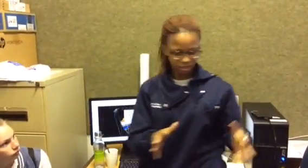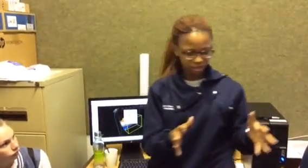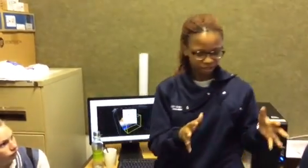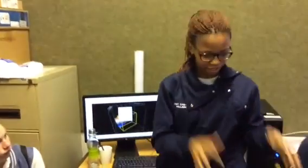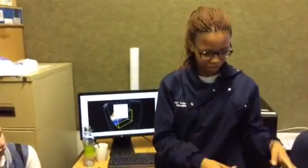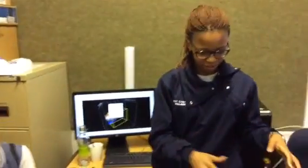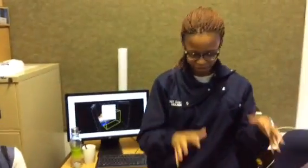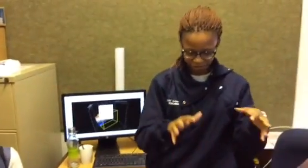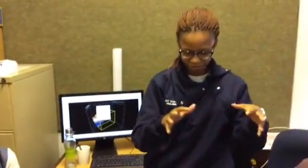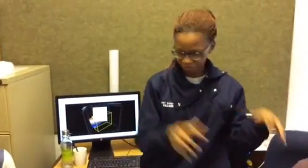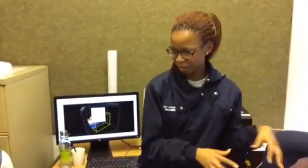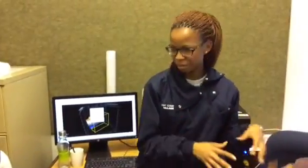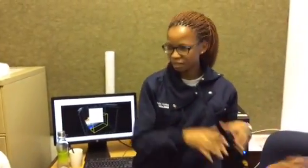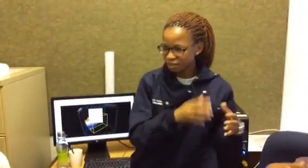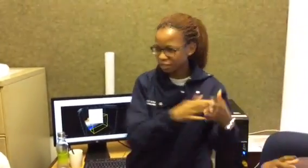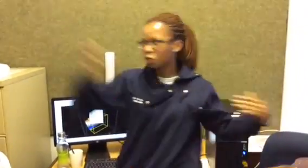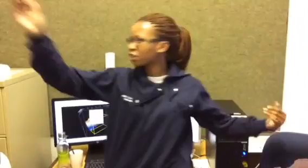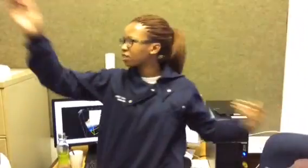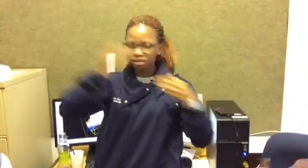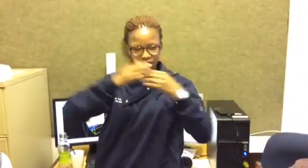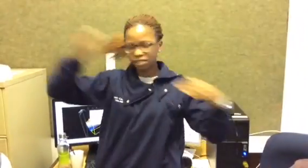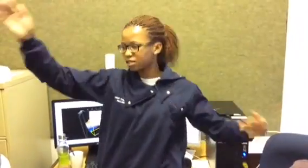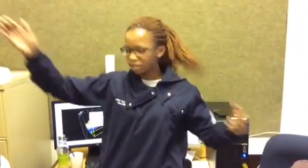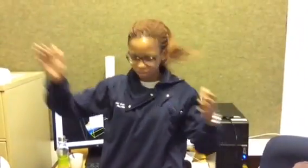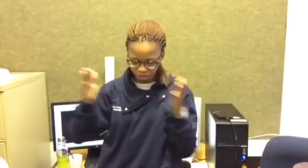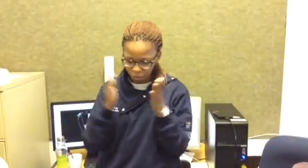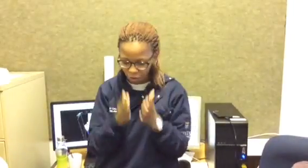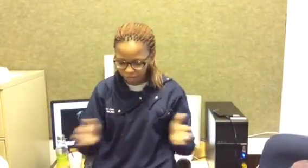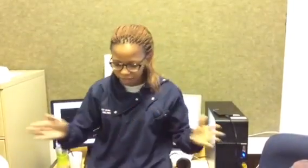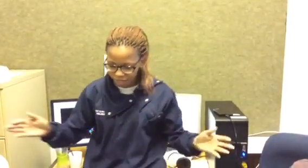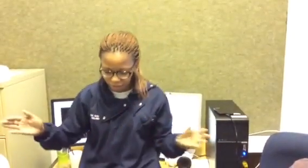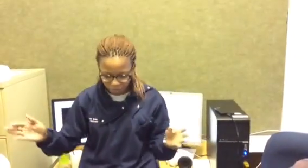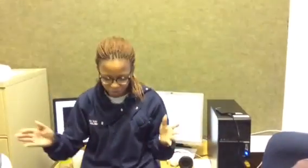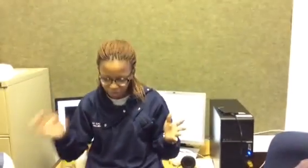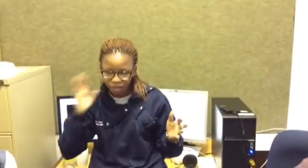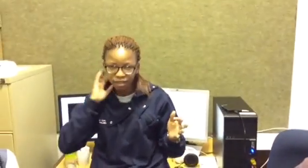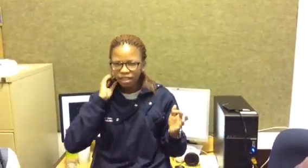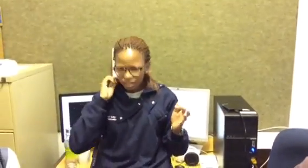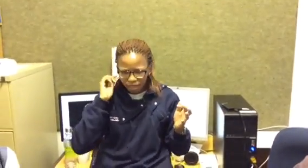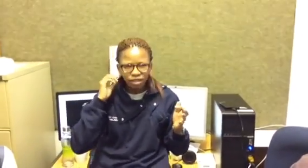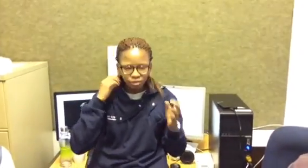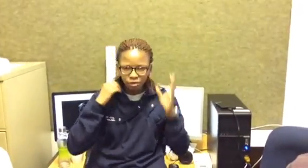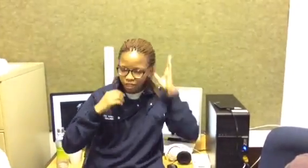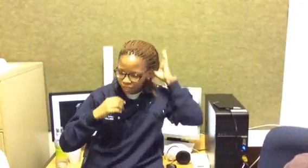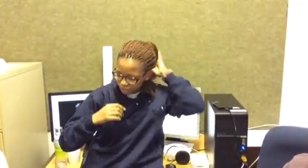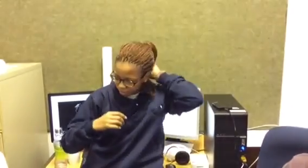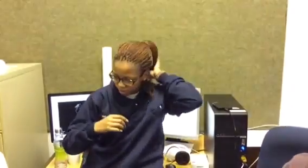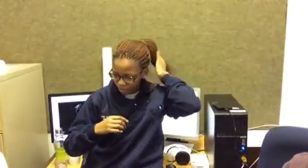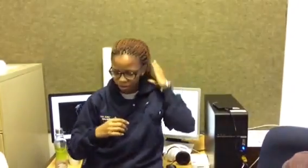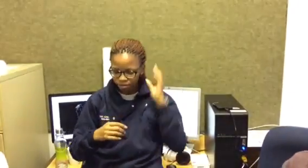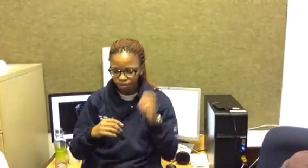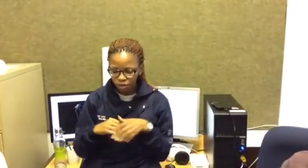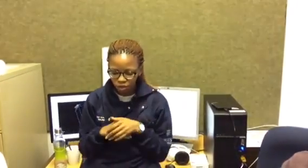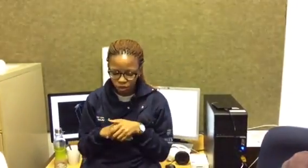younger females so there's there's quite a gap age and gender there really is um so